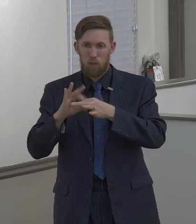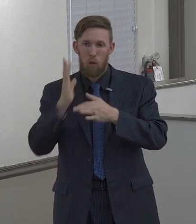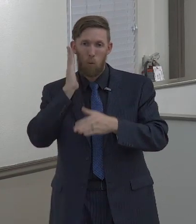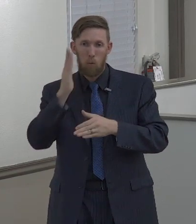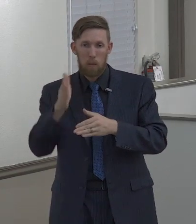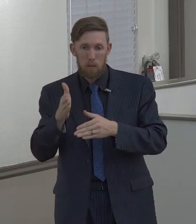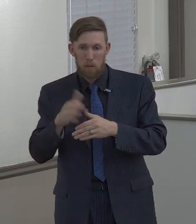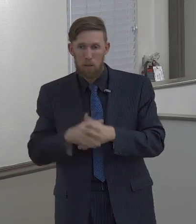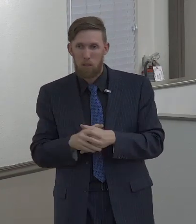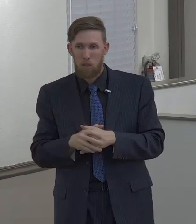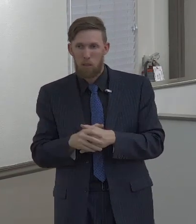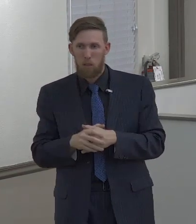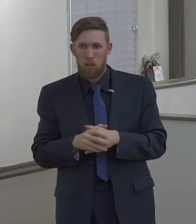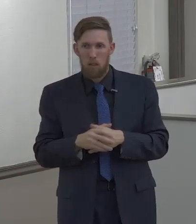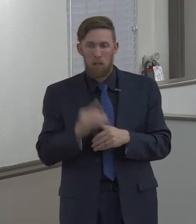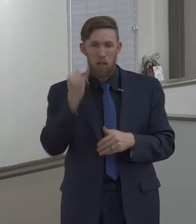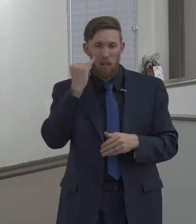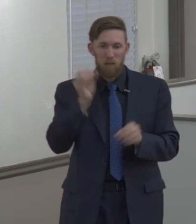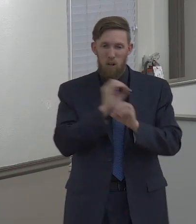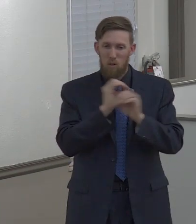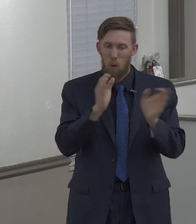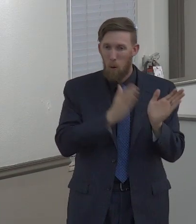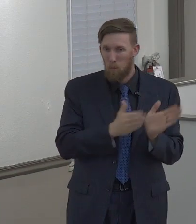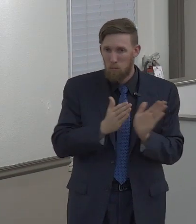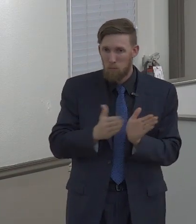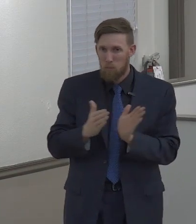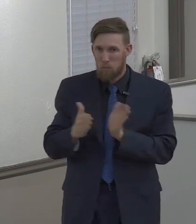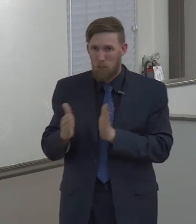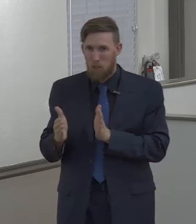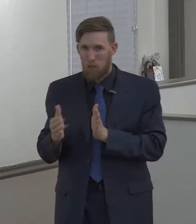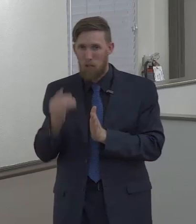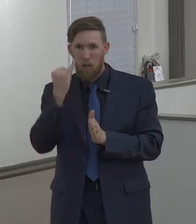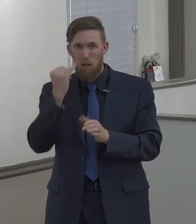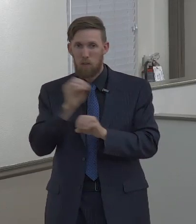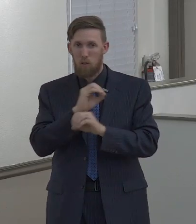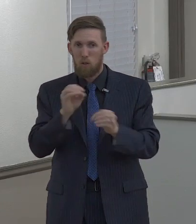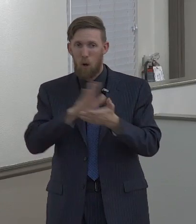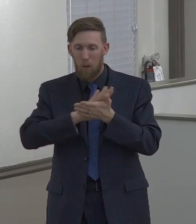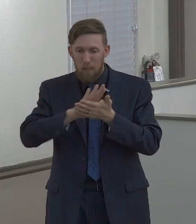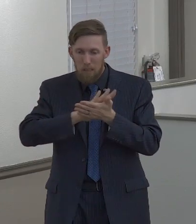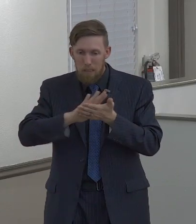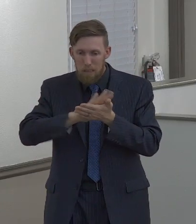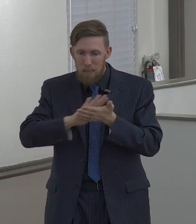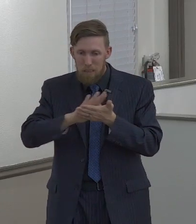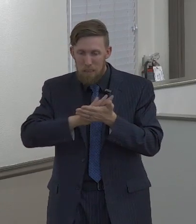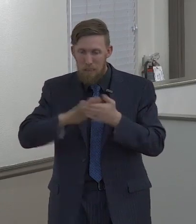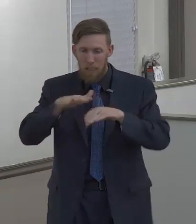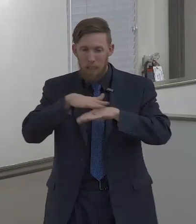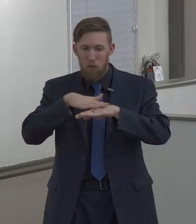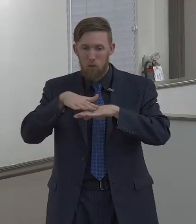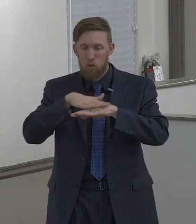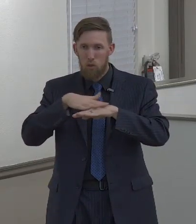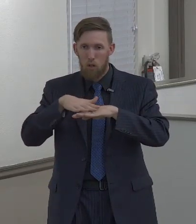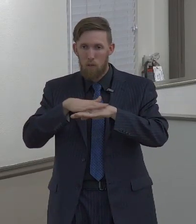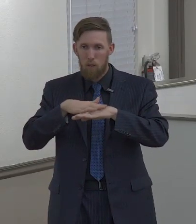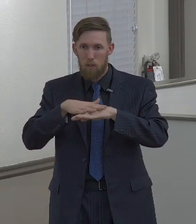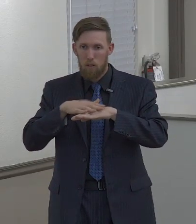if what you're bonding together has not been purified and taken care of, the bond is going to fail.